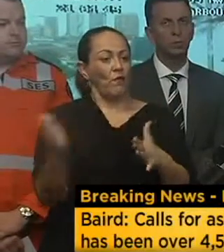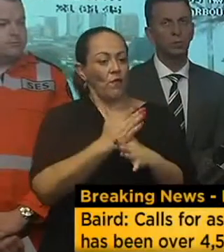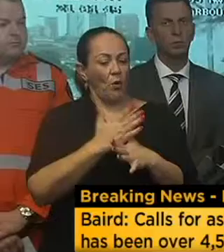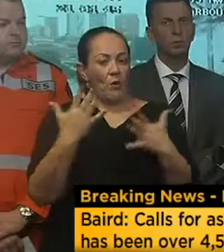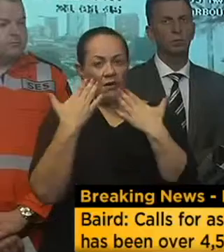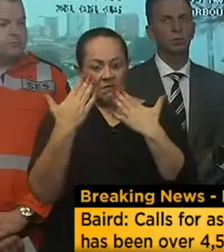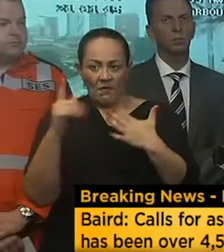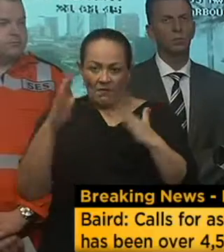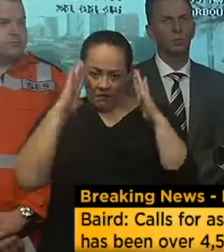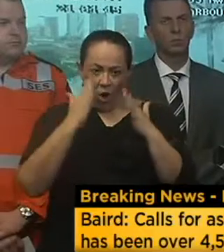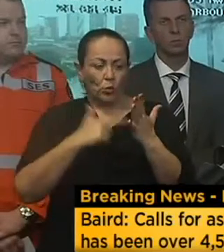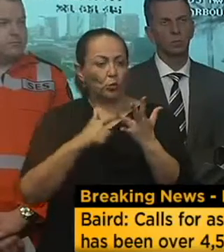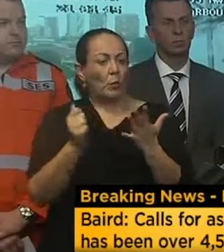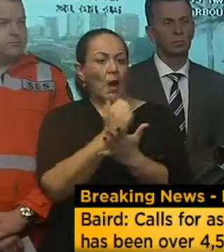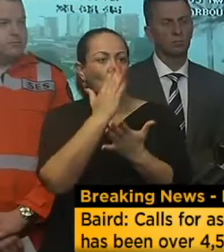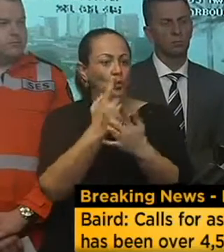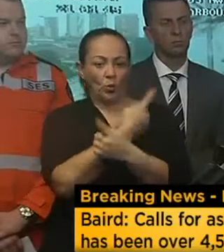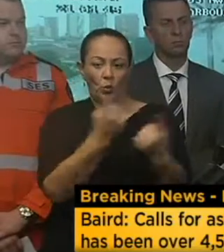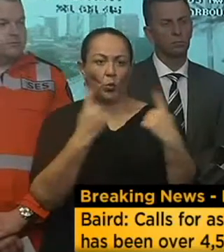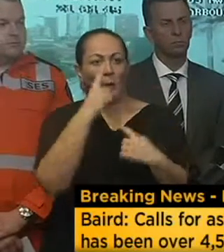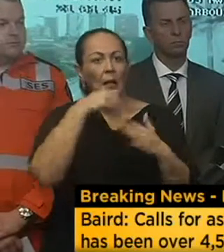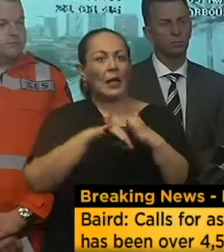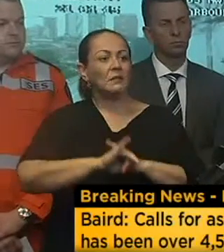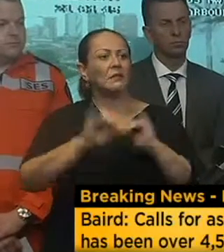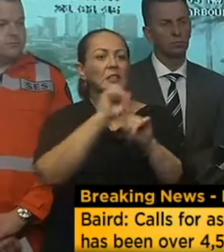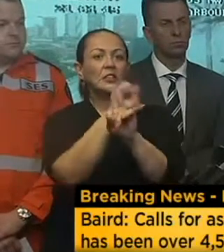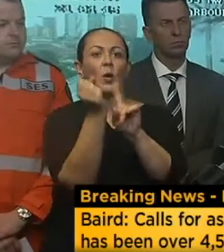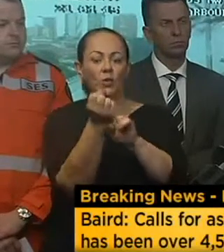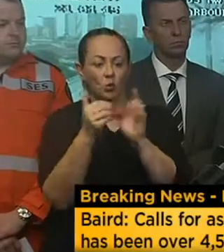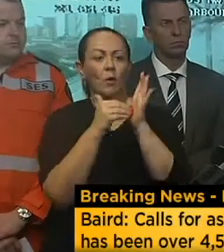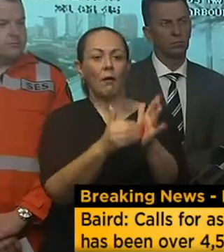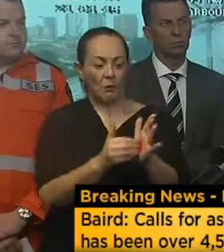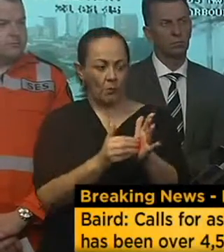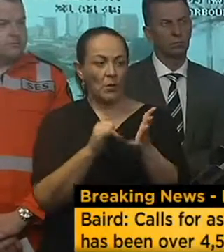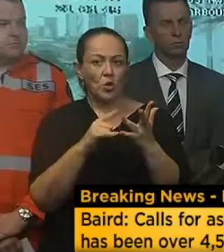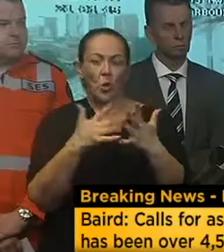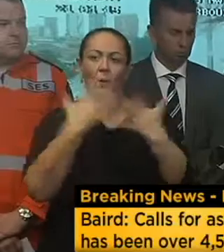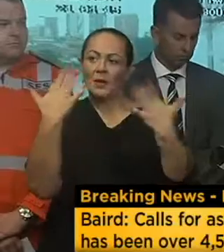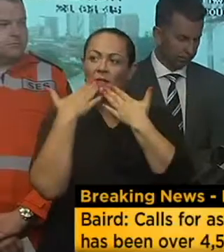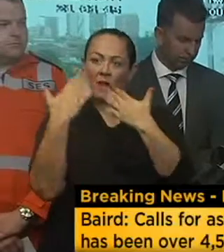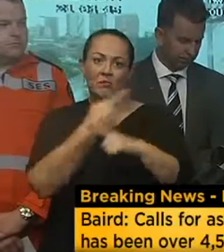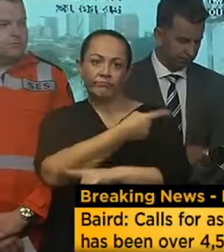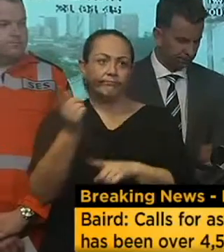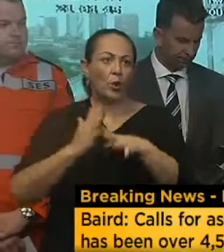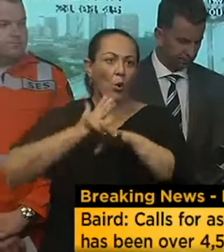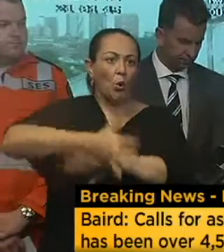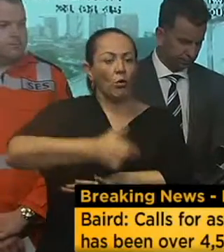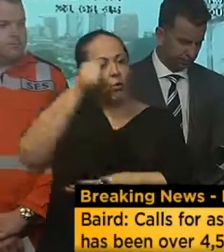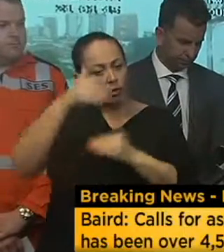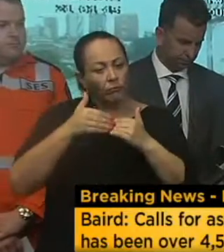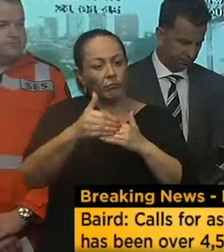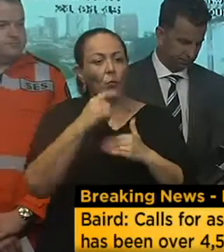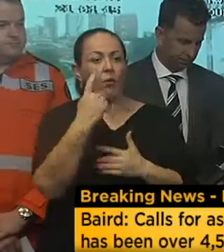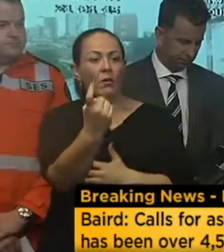focused on helping people in incredibly difficult positions right now. So I want to thank them for their work. There is a lot of work that has to be done,